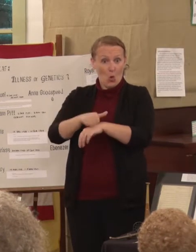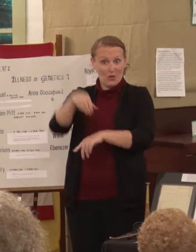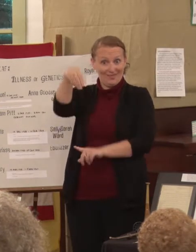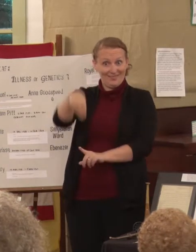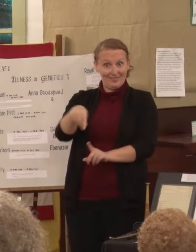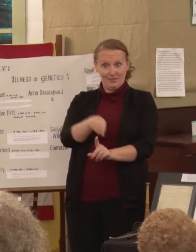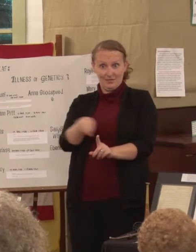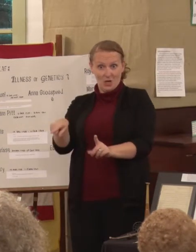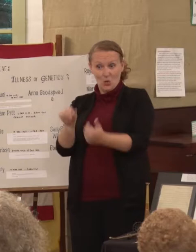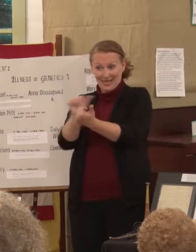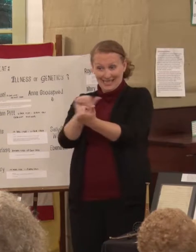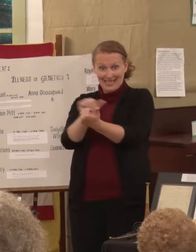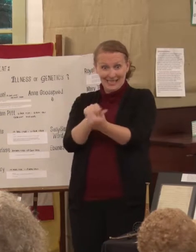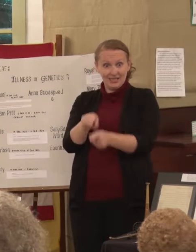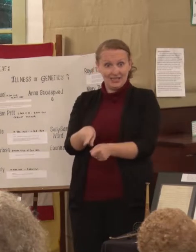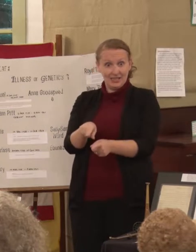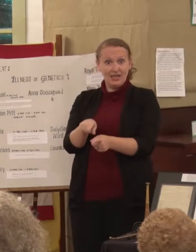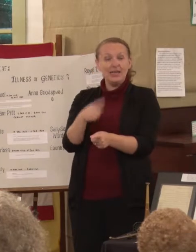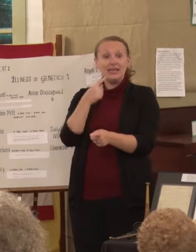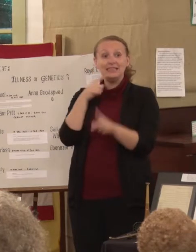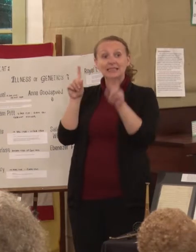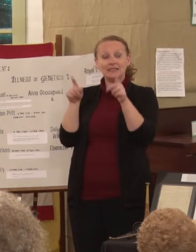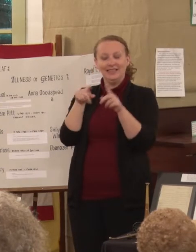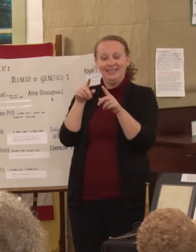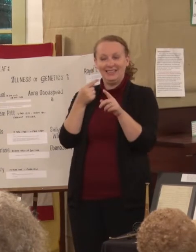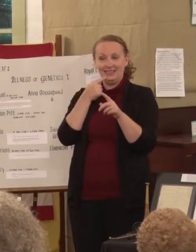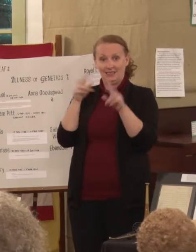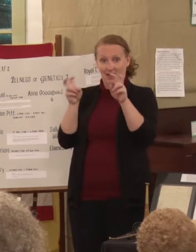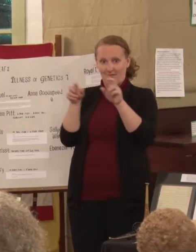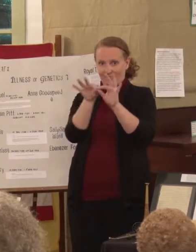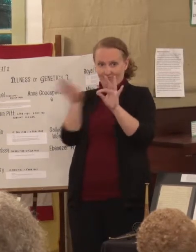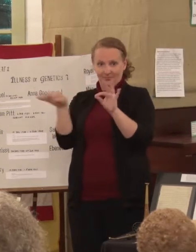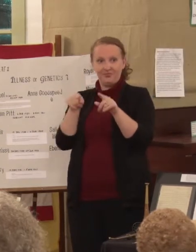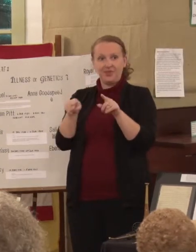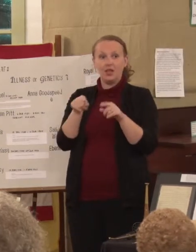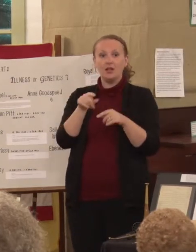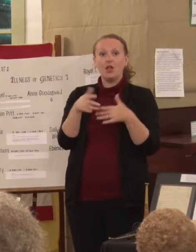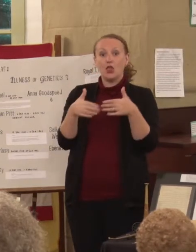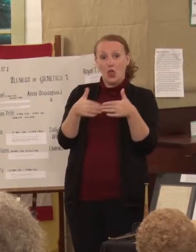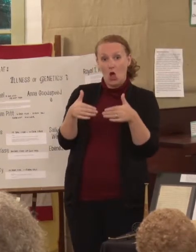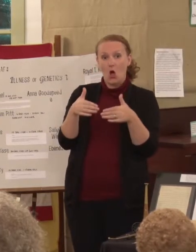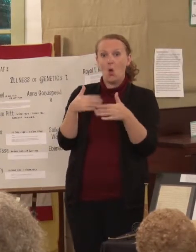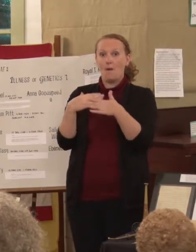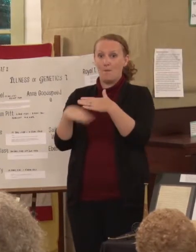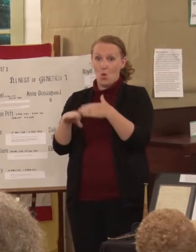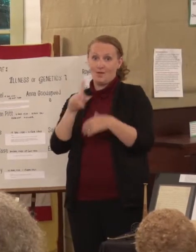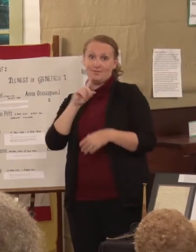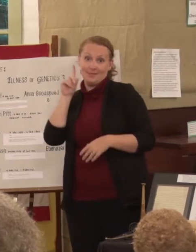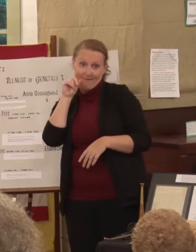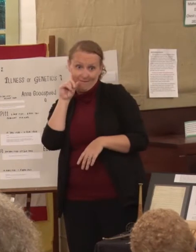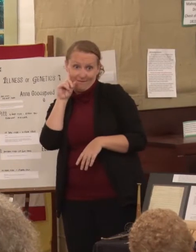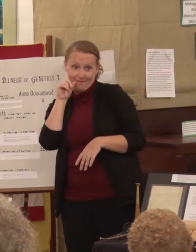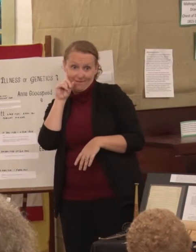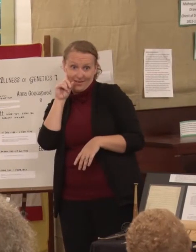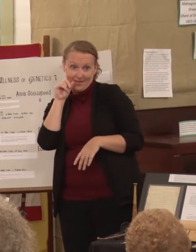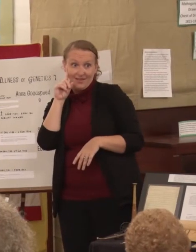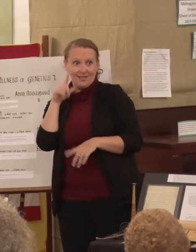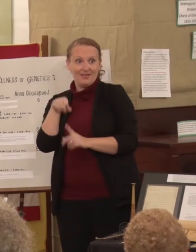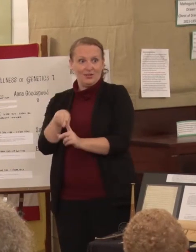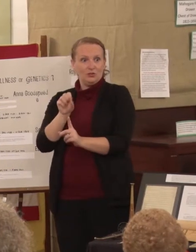it said, though born deaf, was a red flag to me. So it leads me to believe